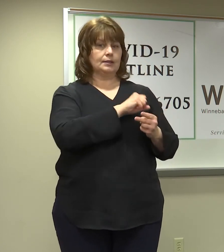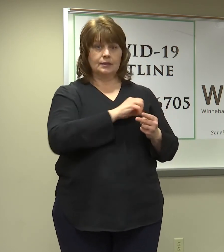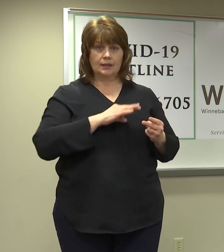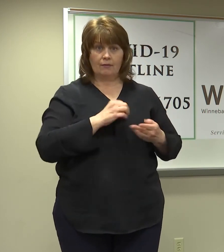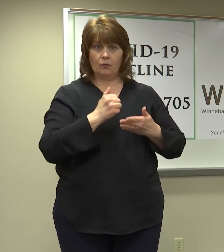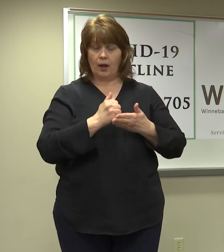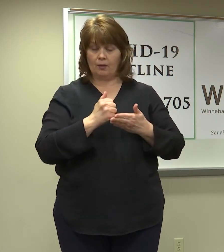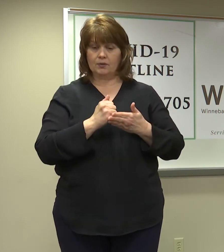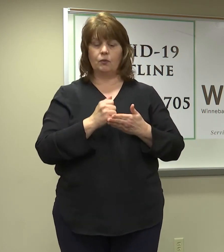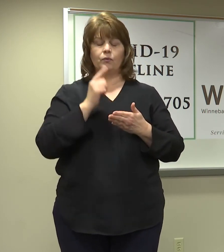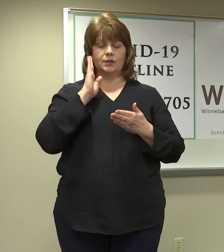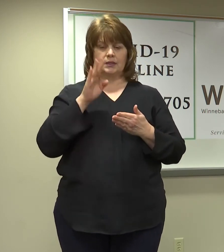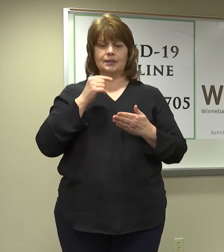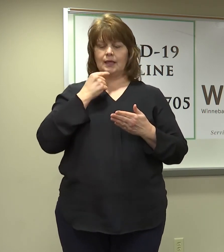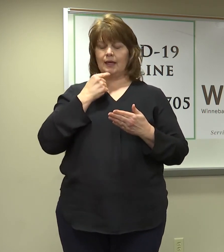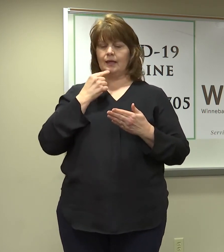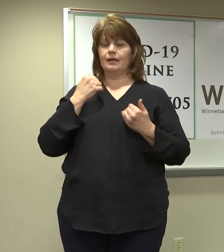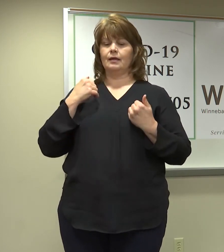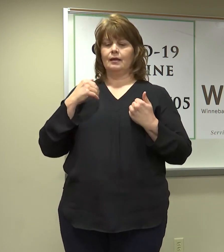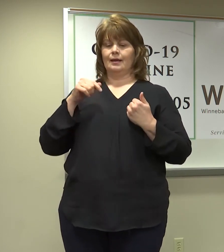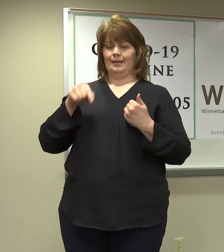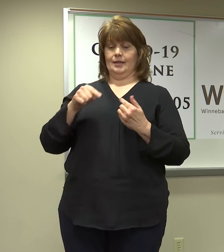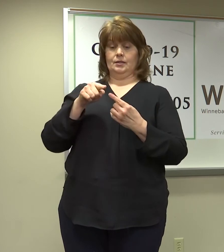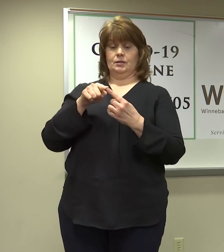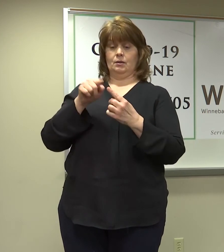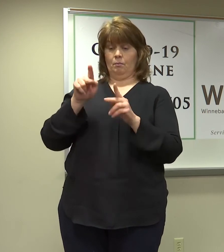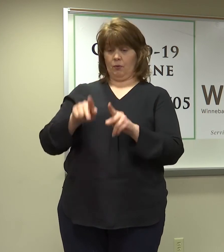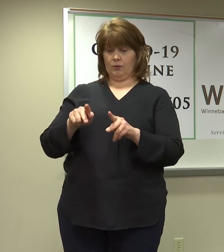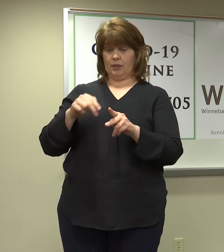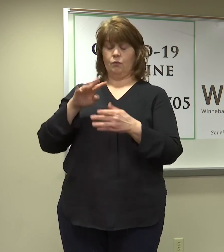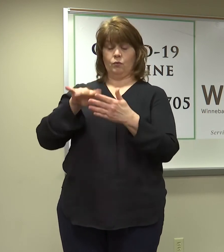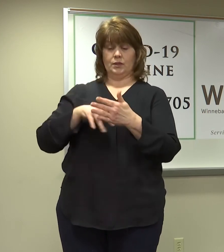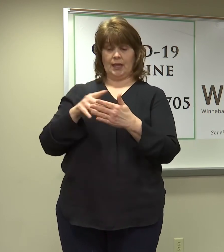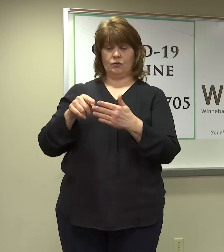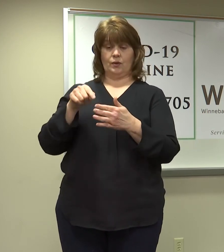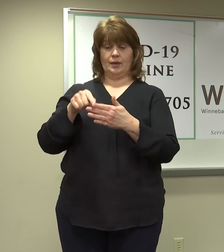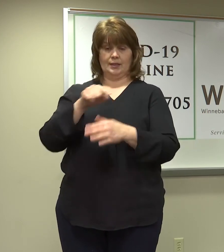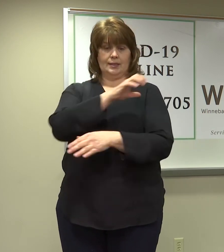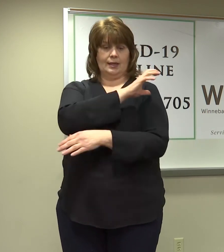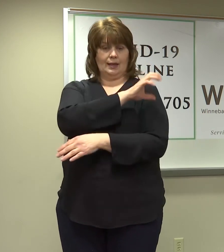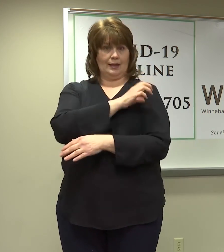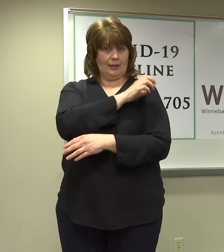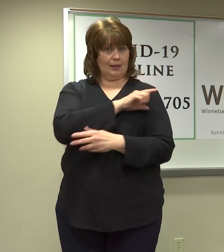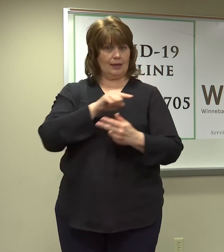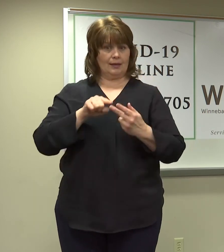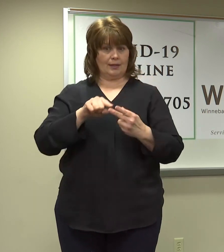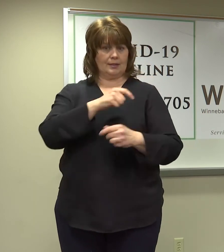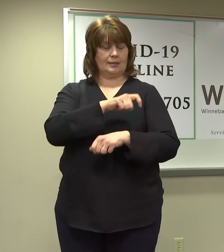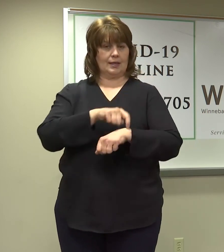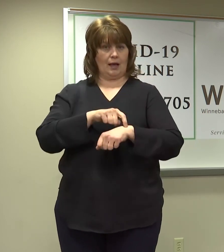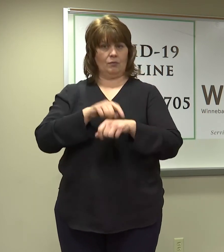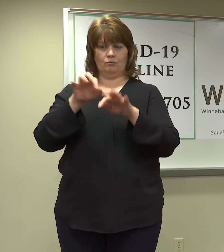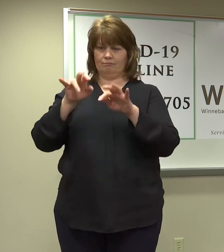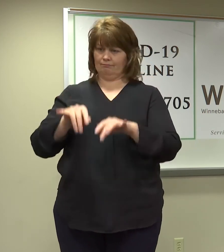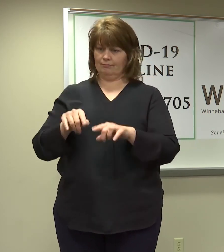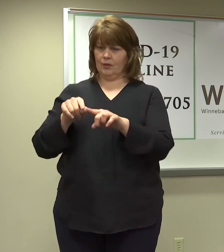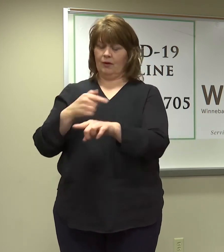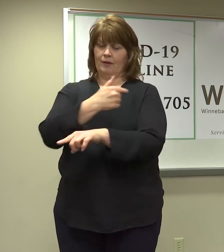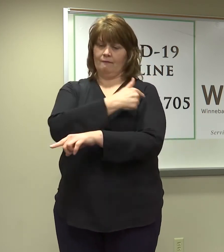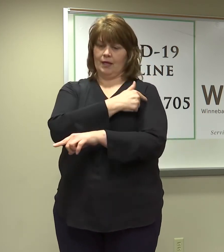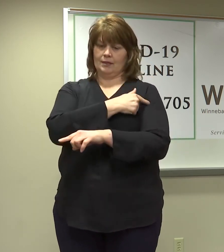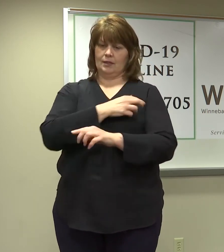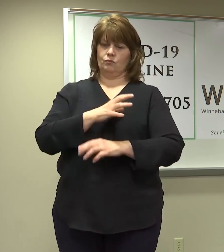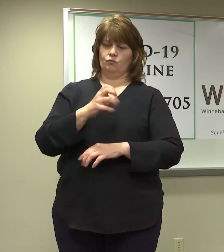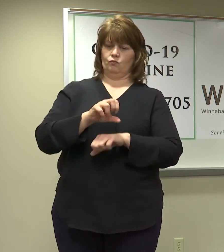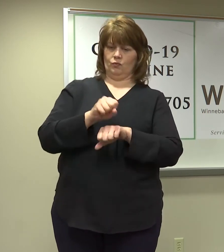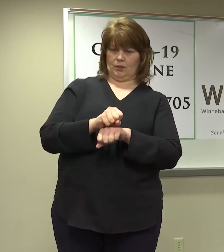clinic at this location for this time. Here's your choice. Plug it in. And we will see you. You have a vaccine dose reserved for